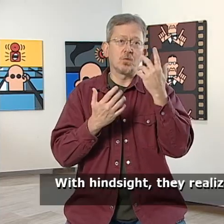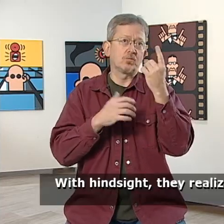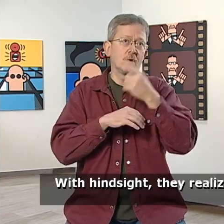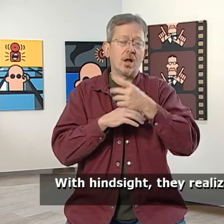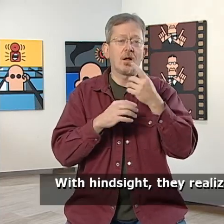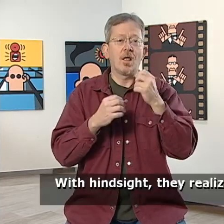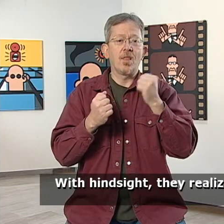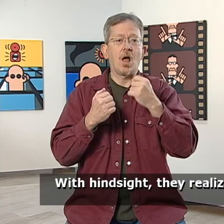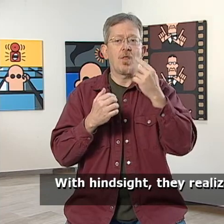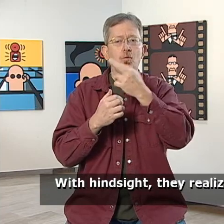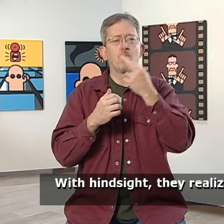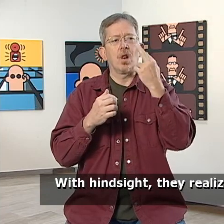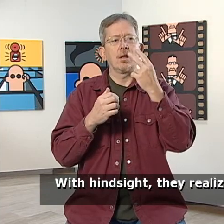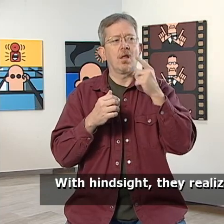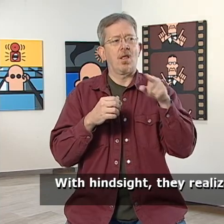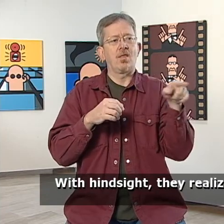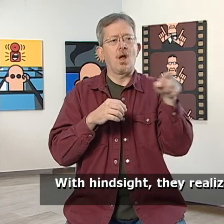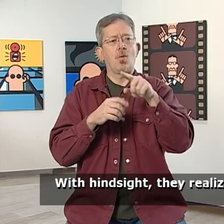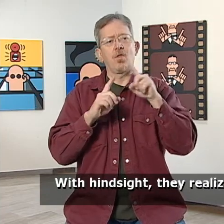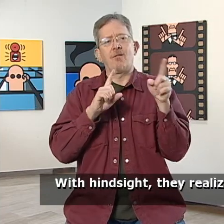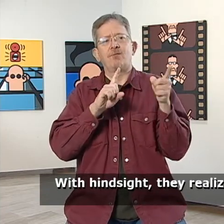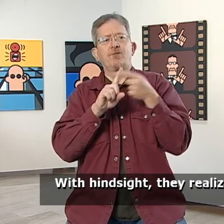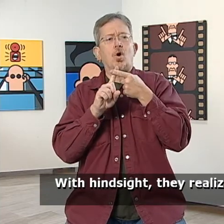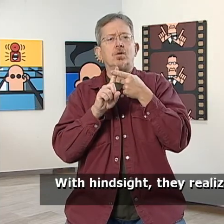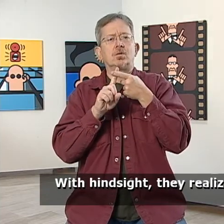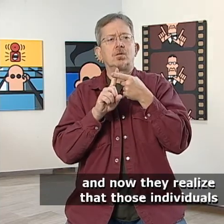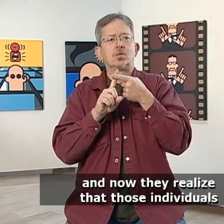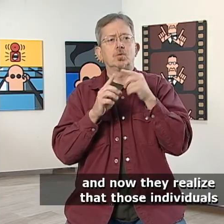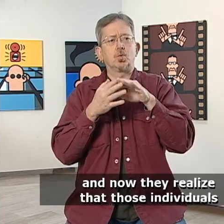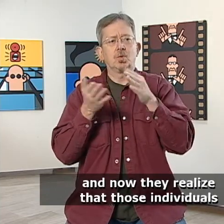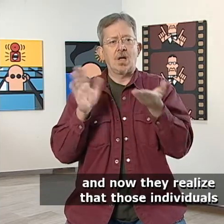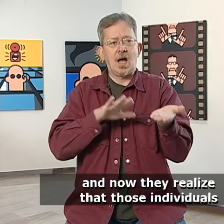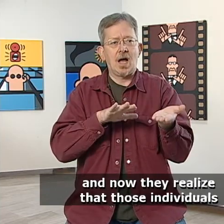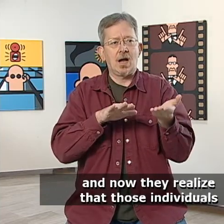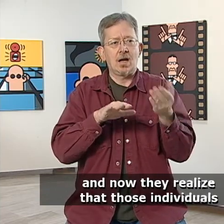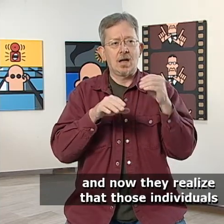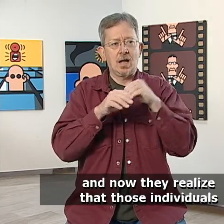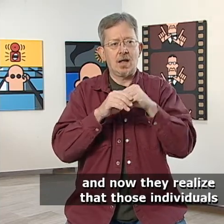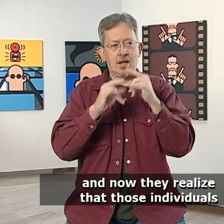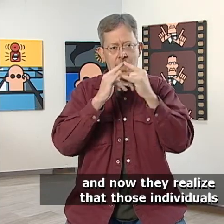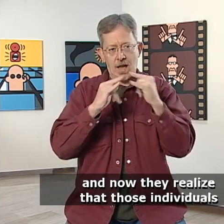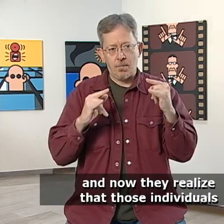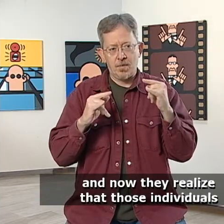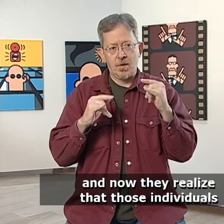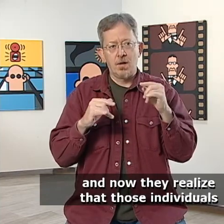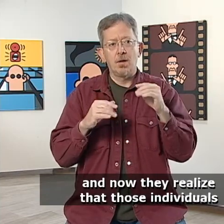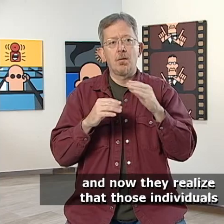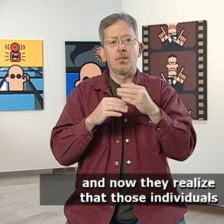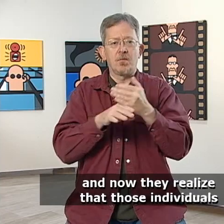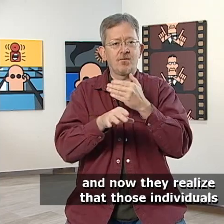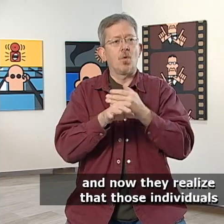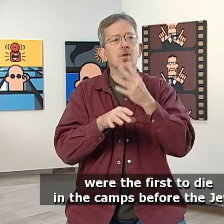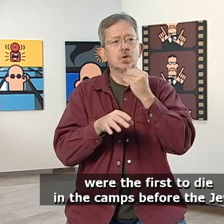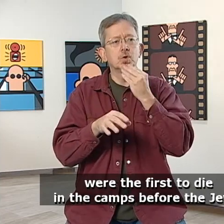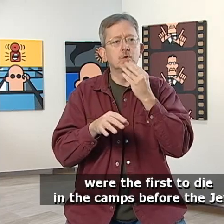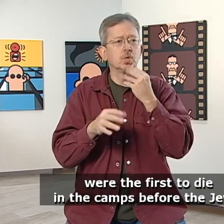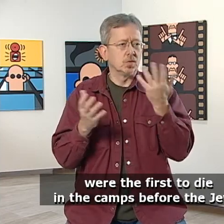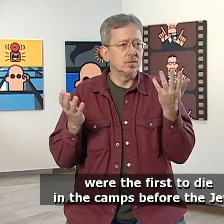With hindsight, they realized, and now they realized, that those individuals were the